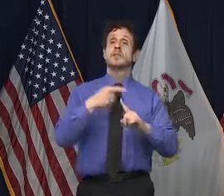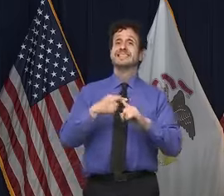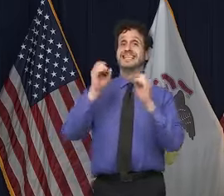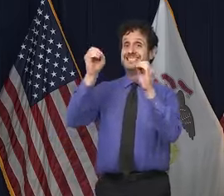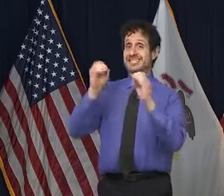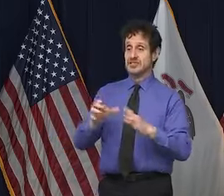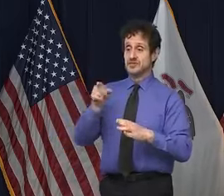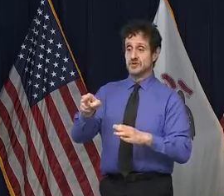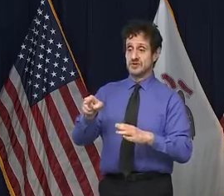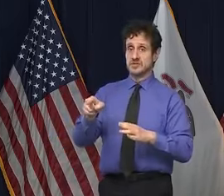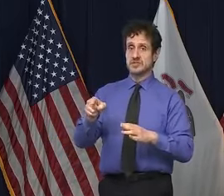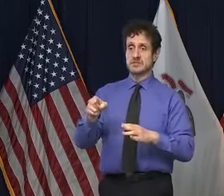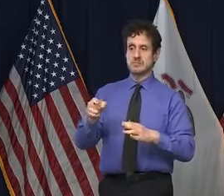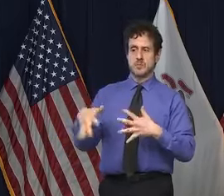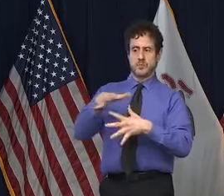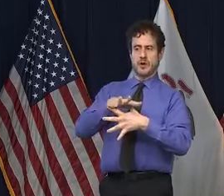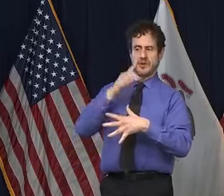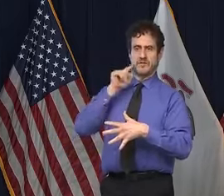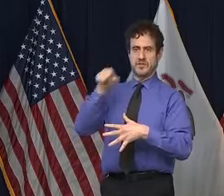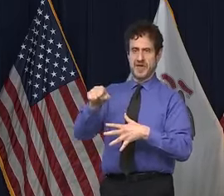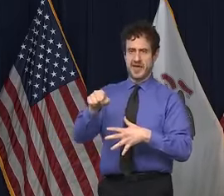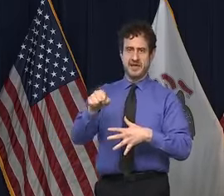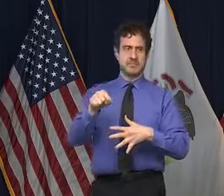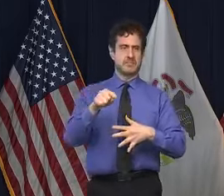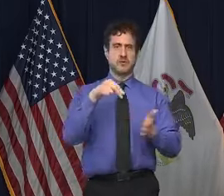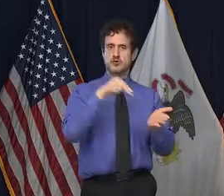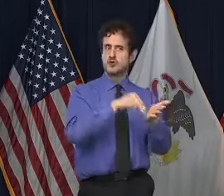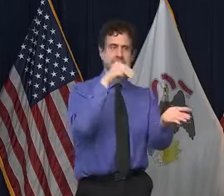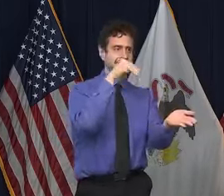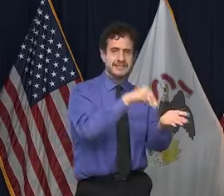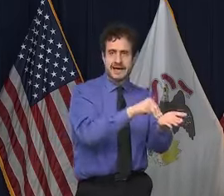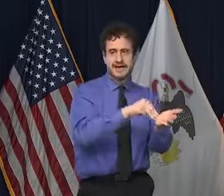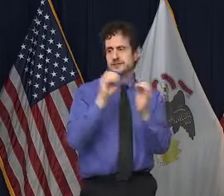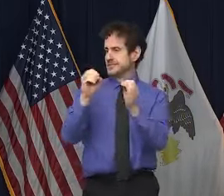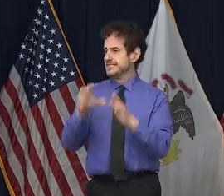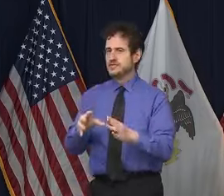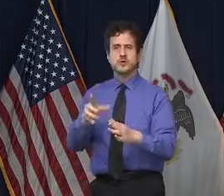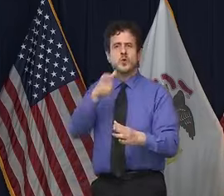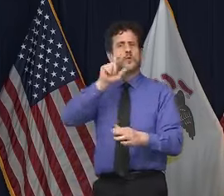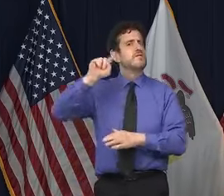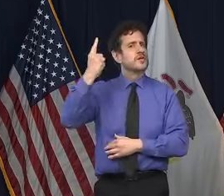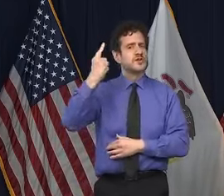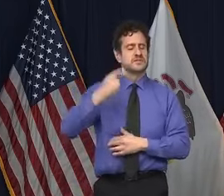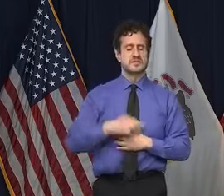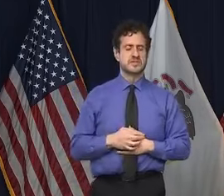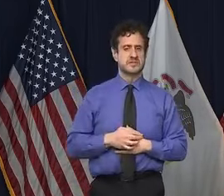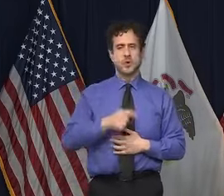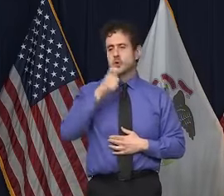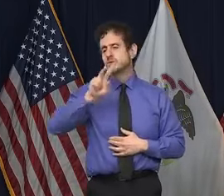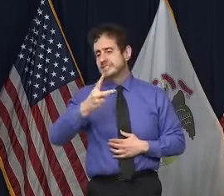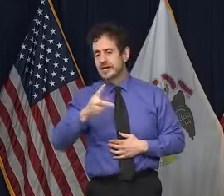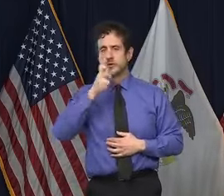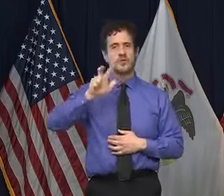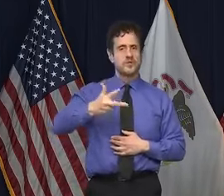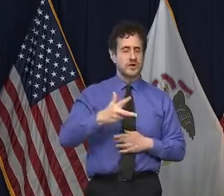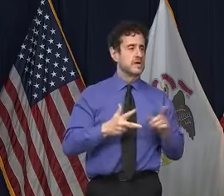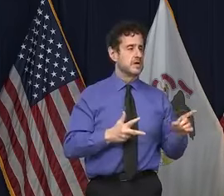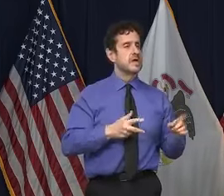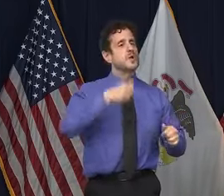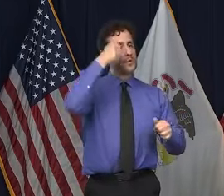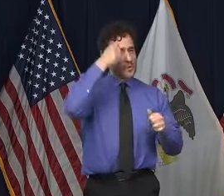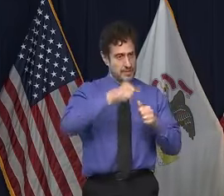Sure, let me start with the, so we'll talk about teachers in a moment, but I just want to make sure that we're all on the same page that the